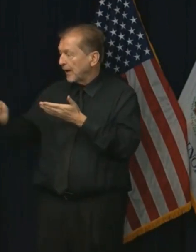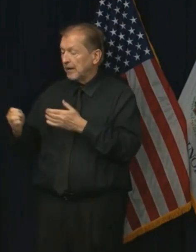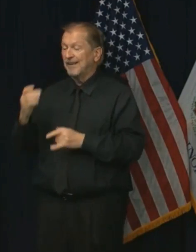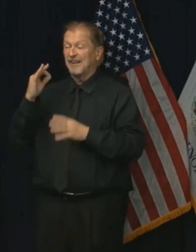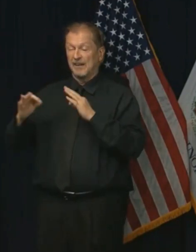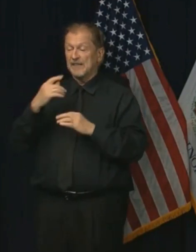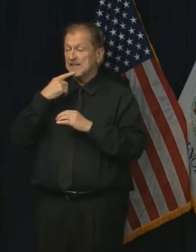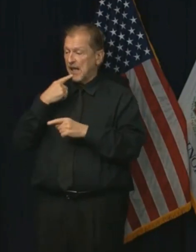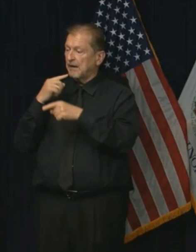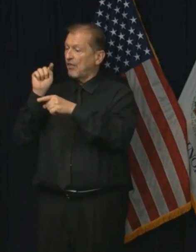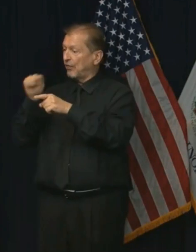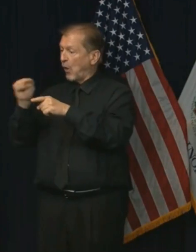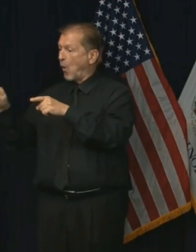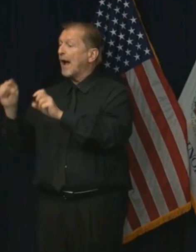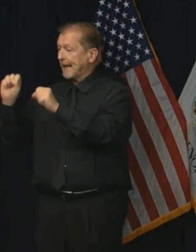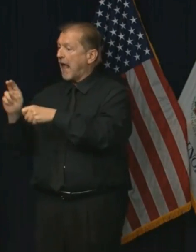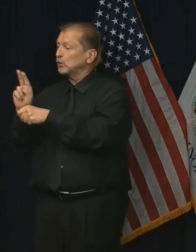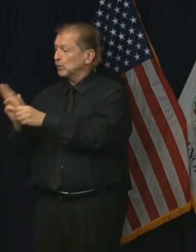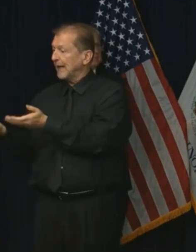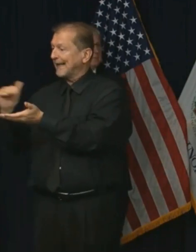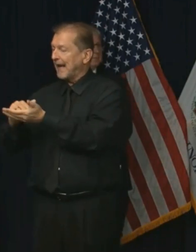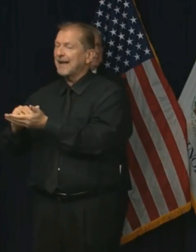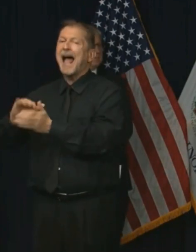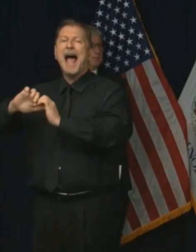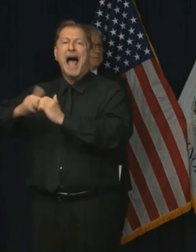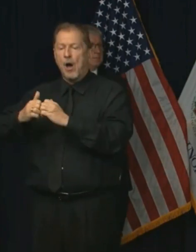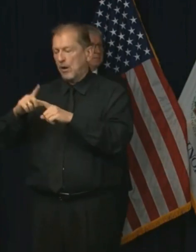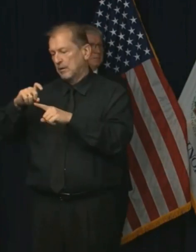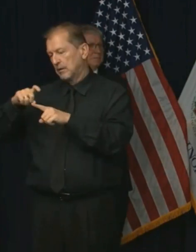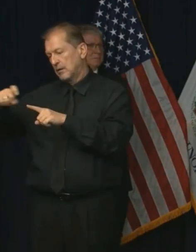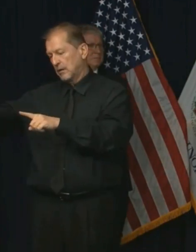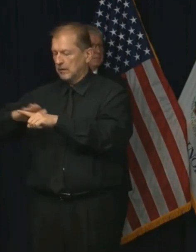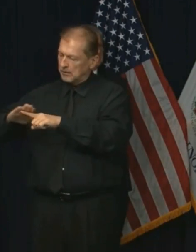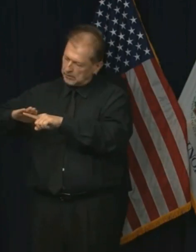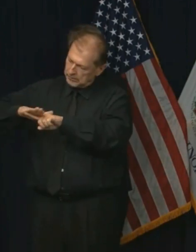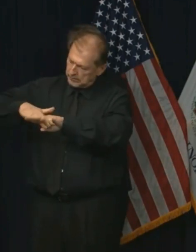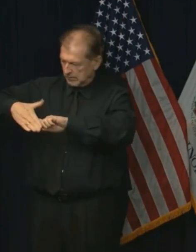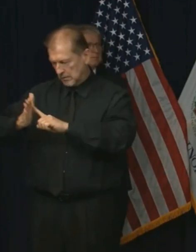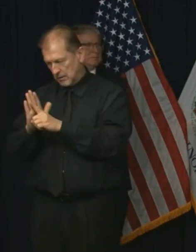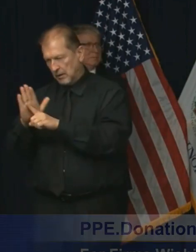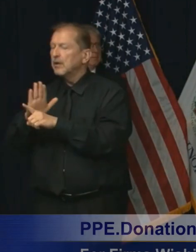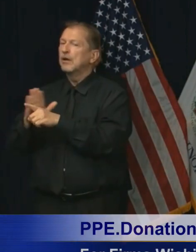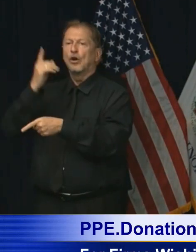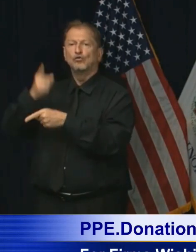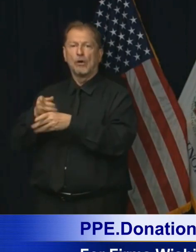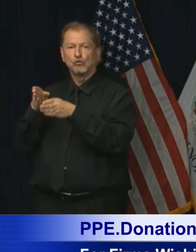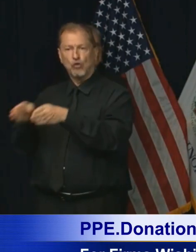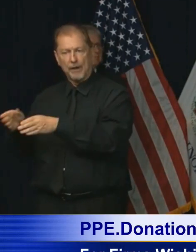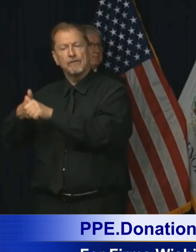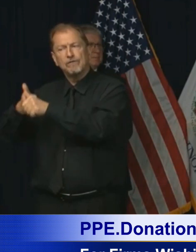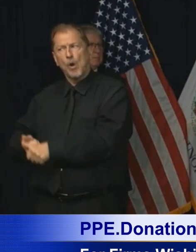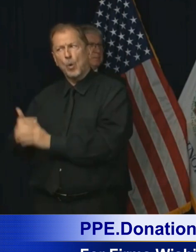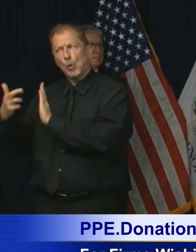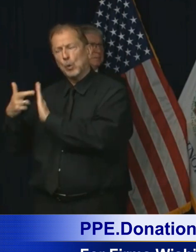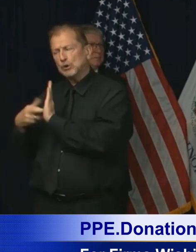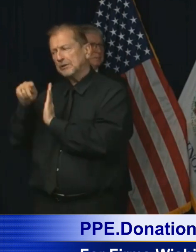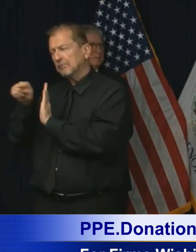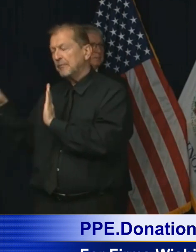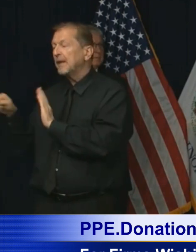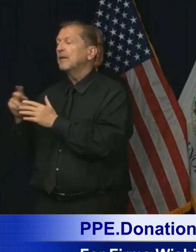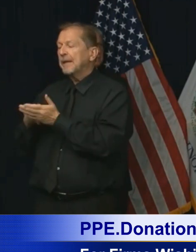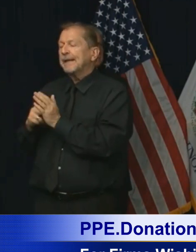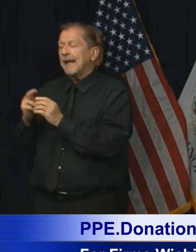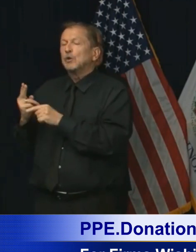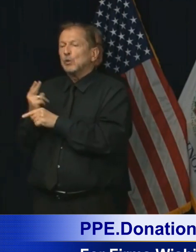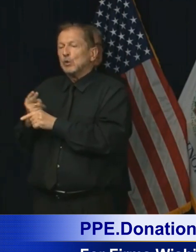followed. Things should be disinfected with approved products. And we definitely want to be able to stretch out